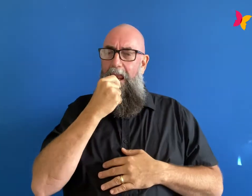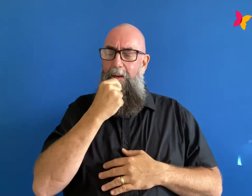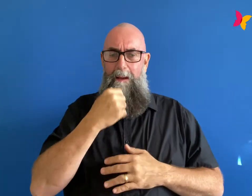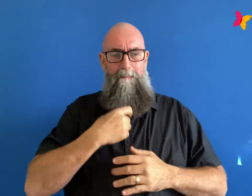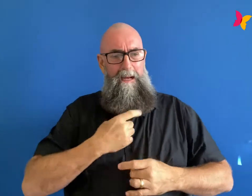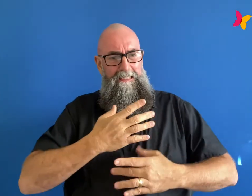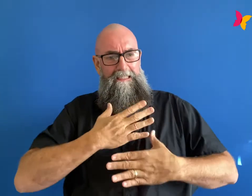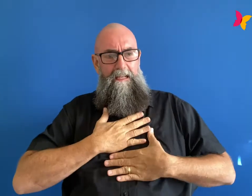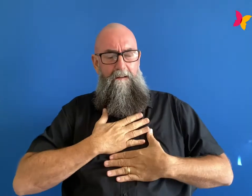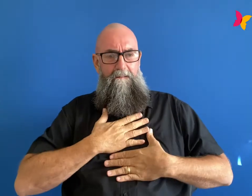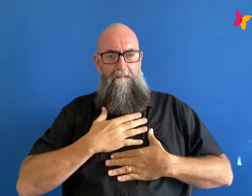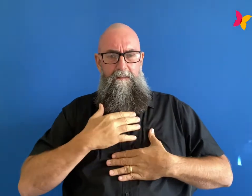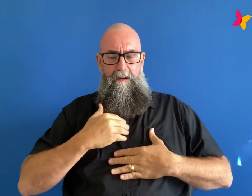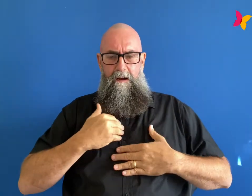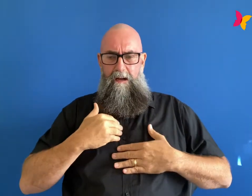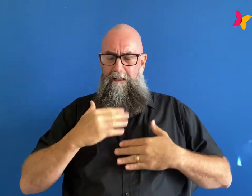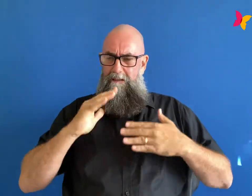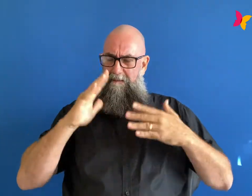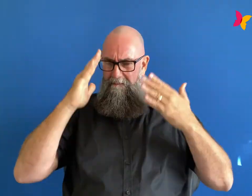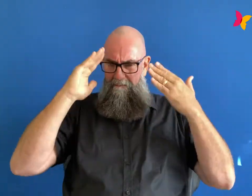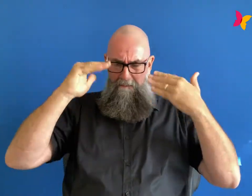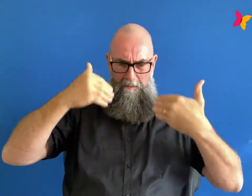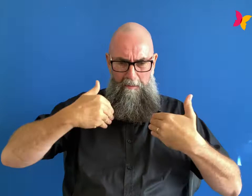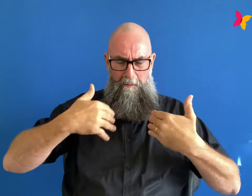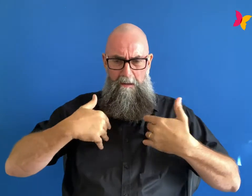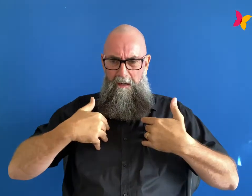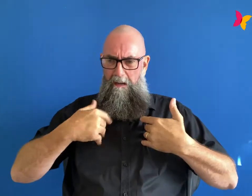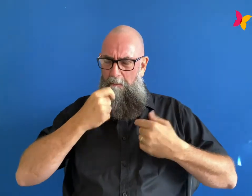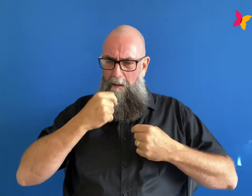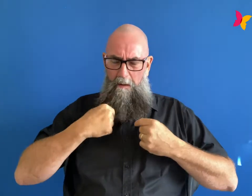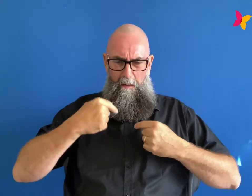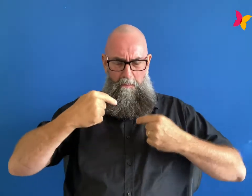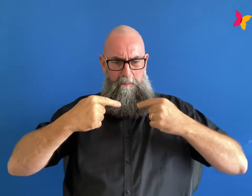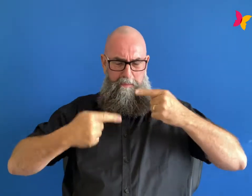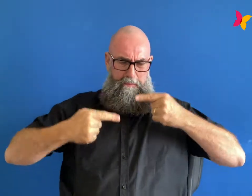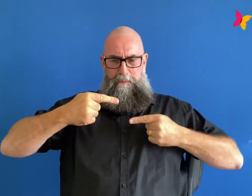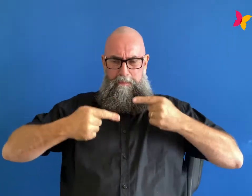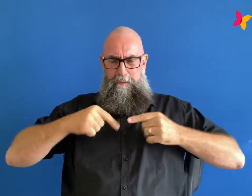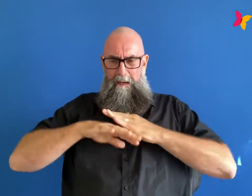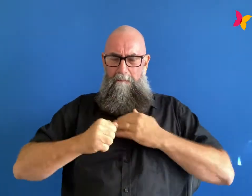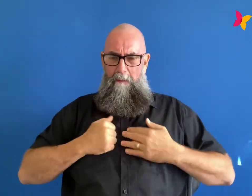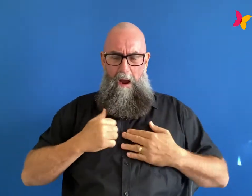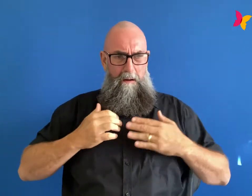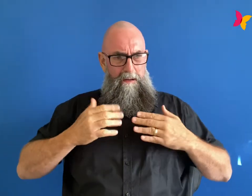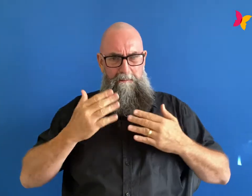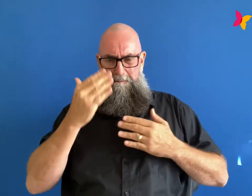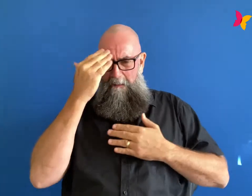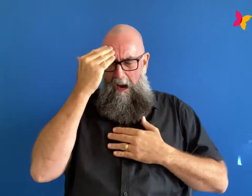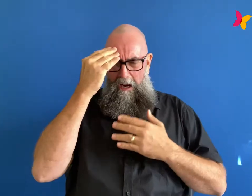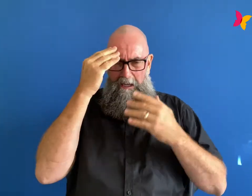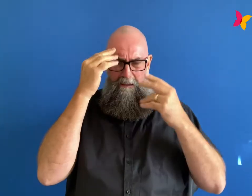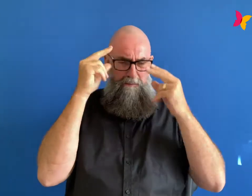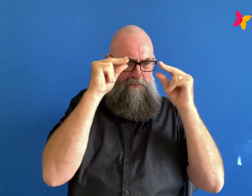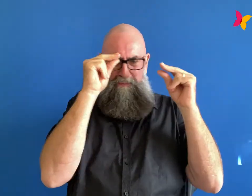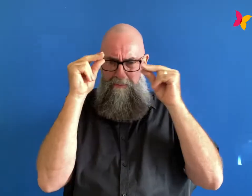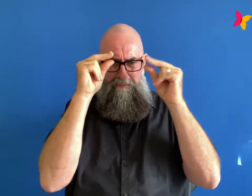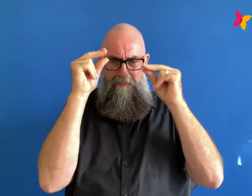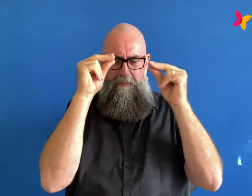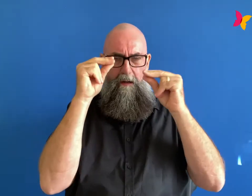just any scenario that was happening there was a bad thought about it so say it's you're walking